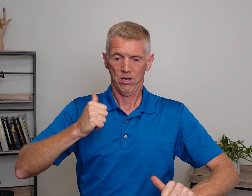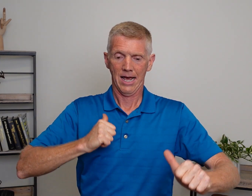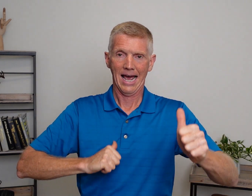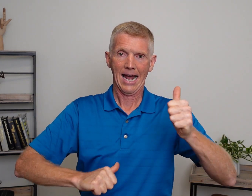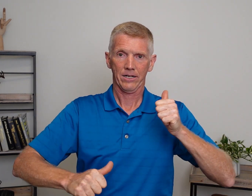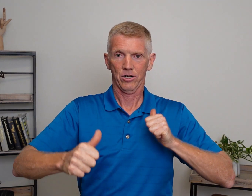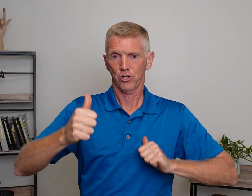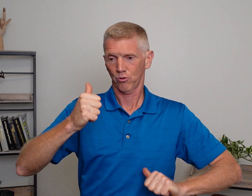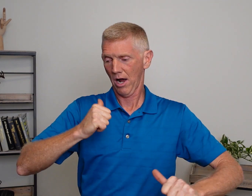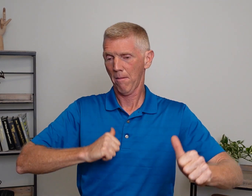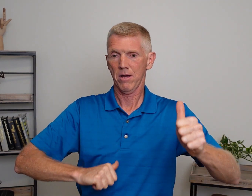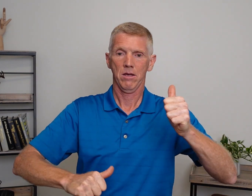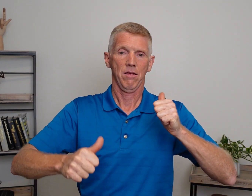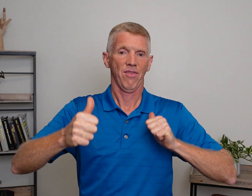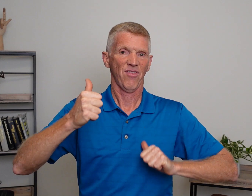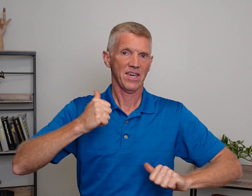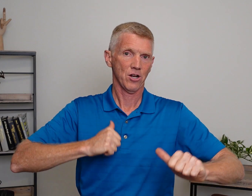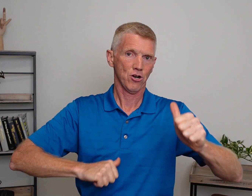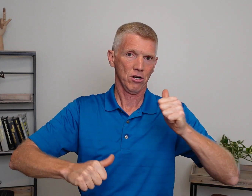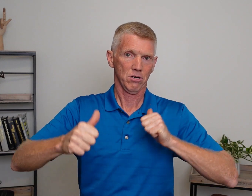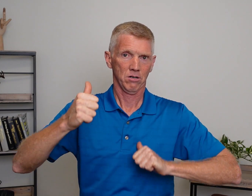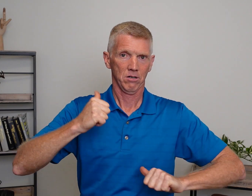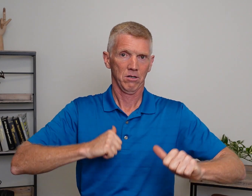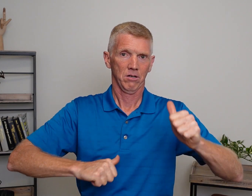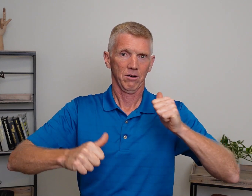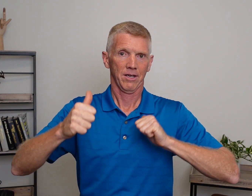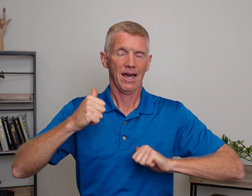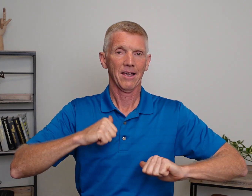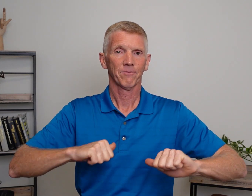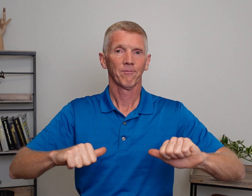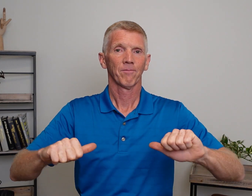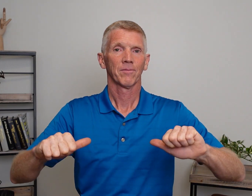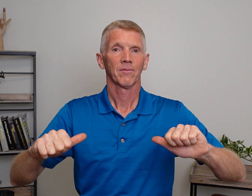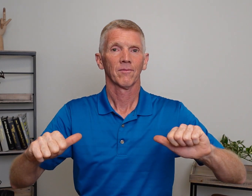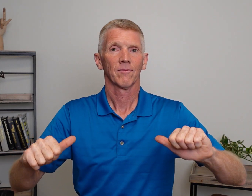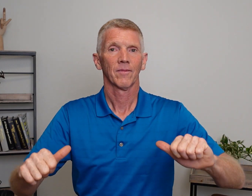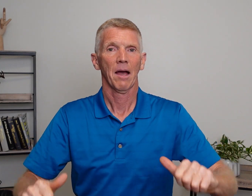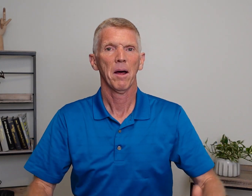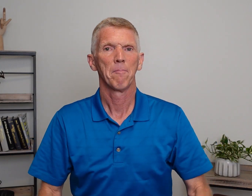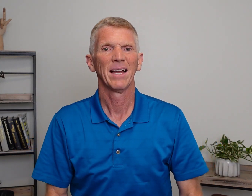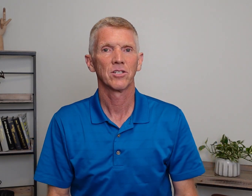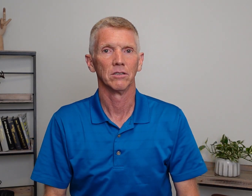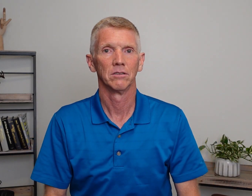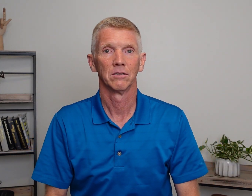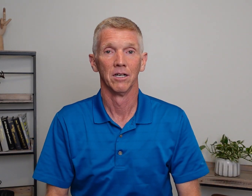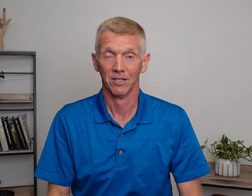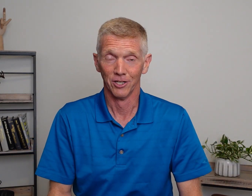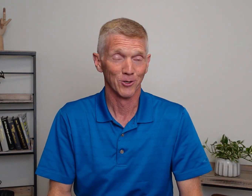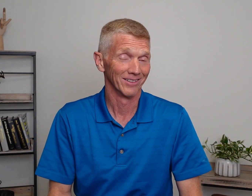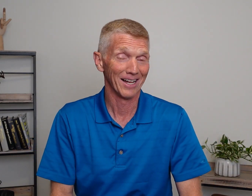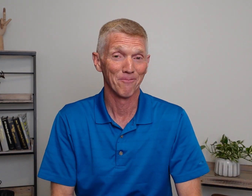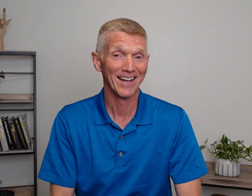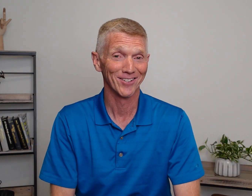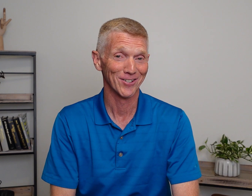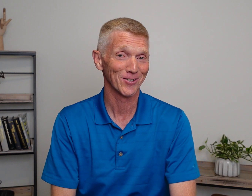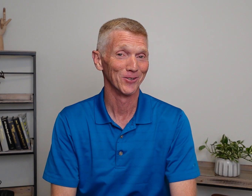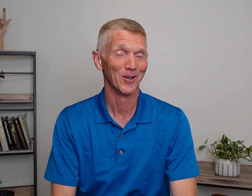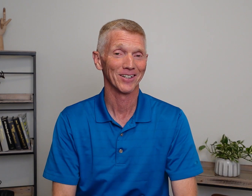Act, drama, theater. Okay? How about pencil? You use a lot of pencils in school, don't you?